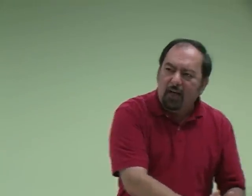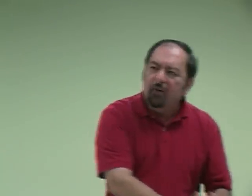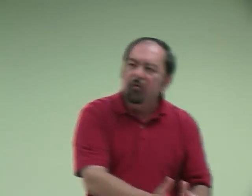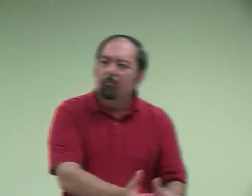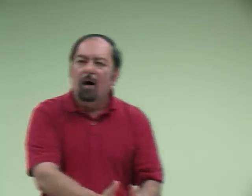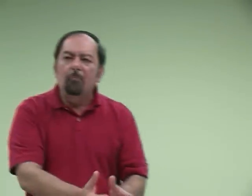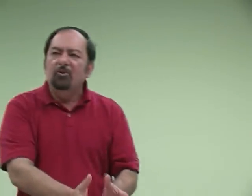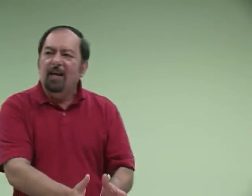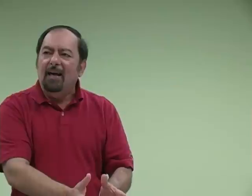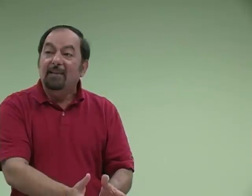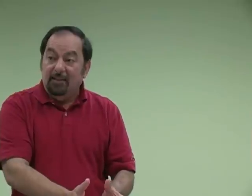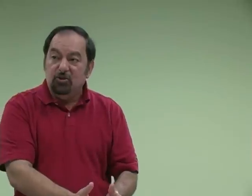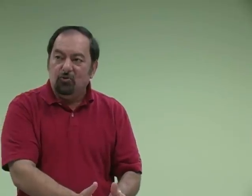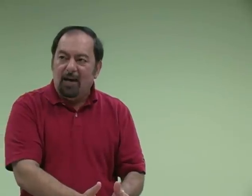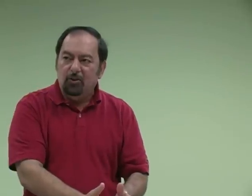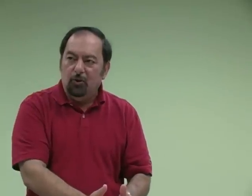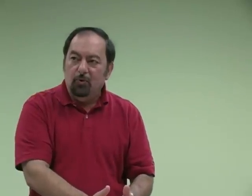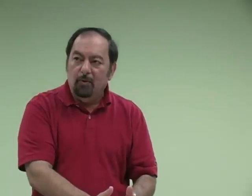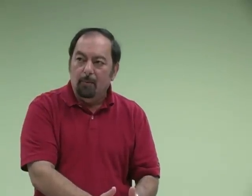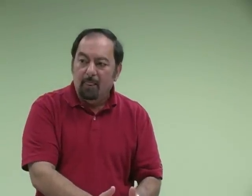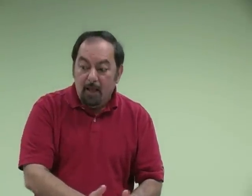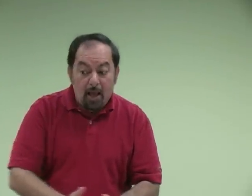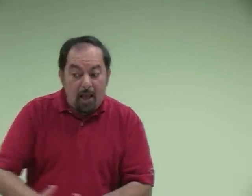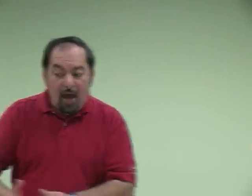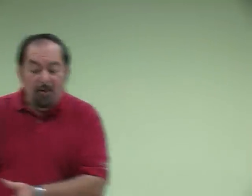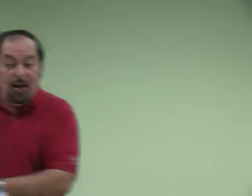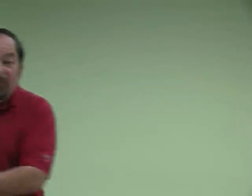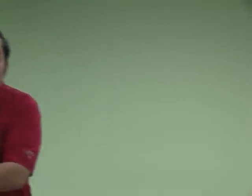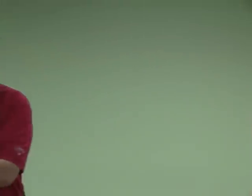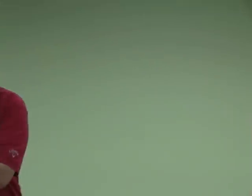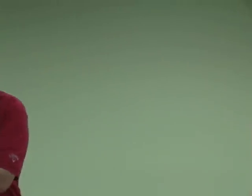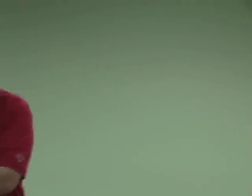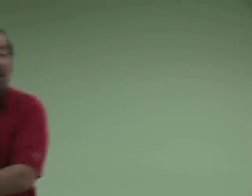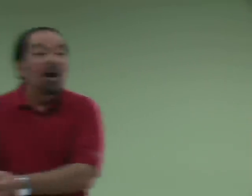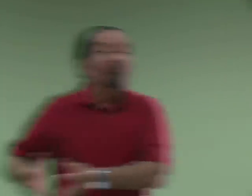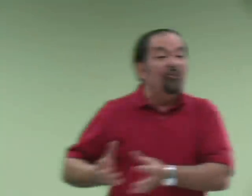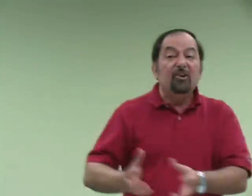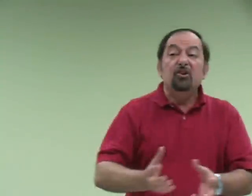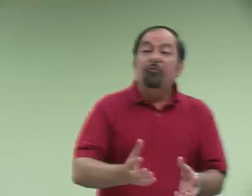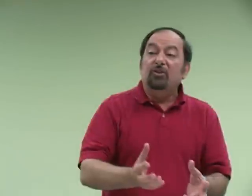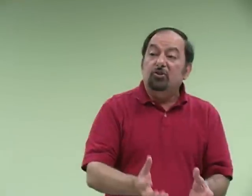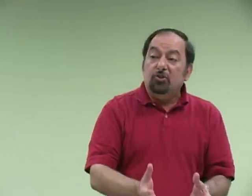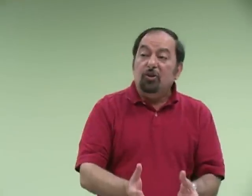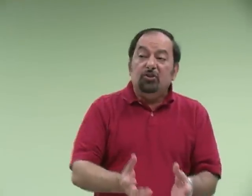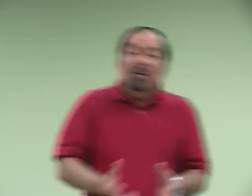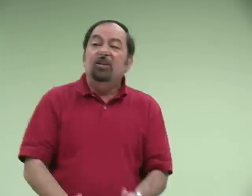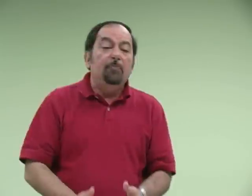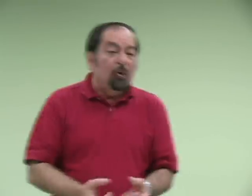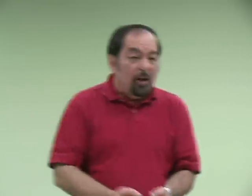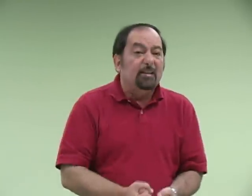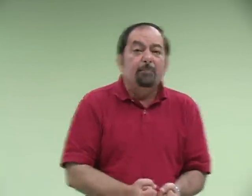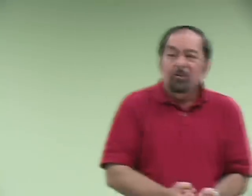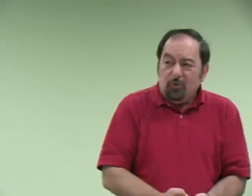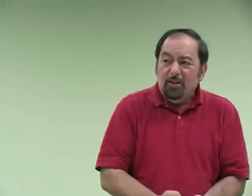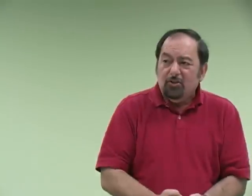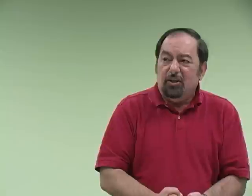the love of your mom or dad can distract you. And nothing of the affection for the church can keep you locked up in tradition.